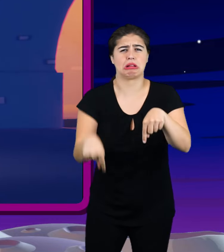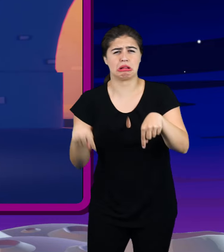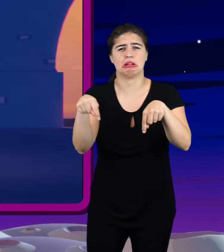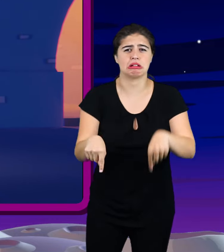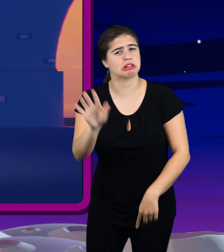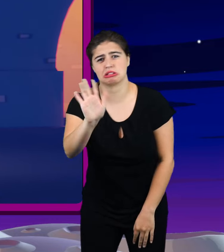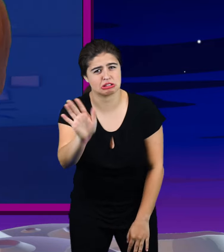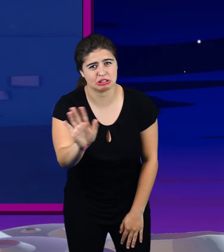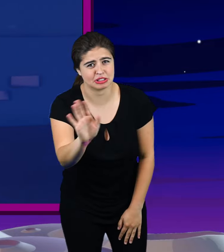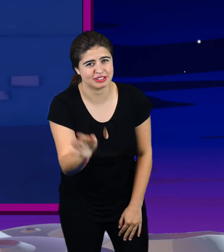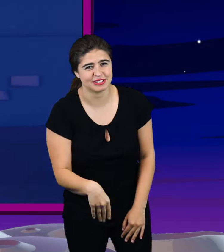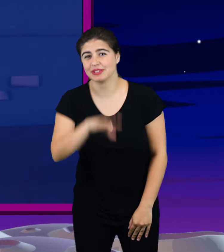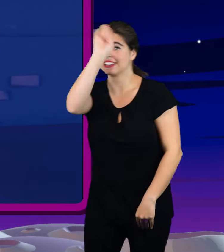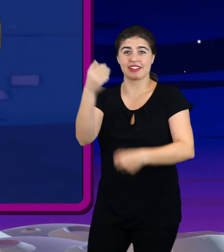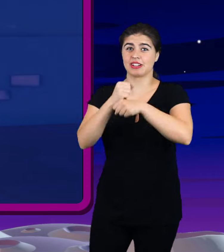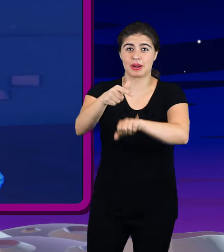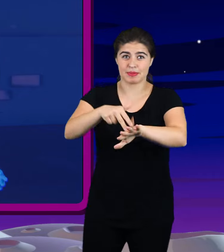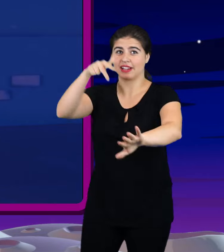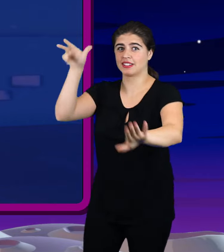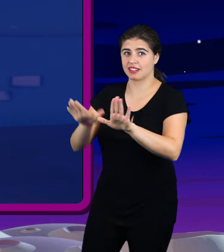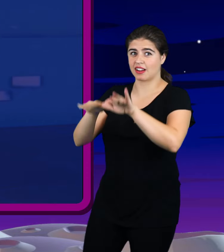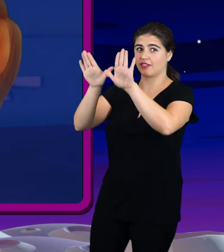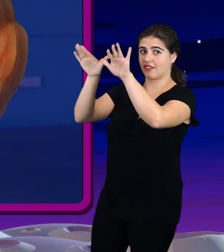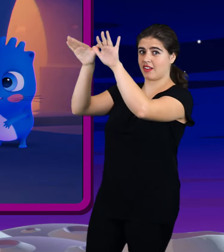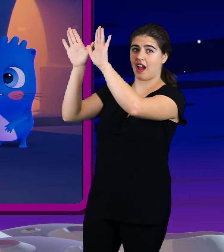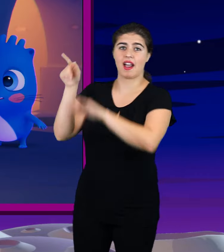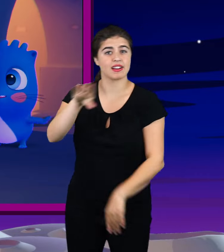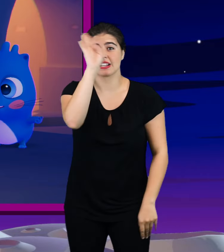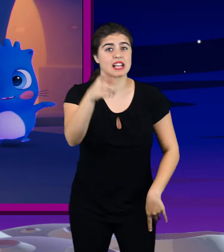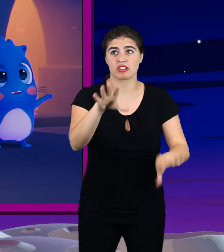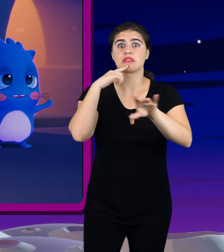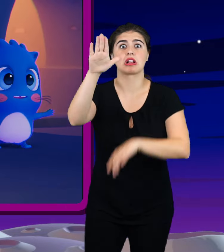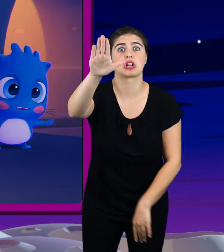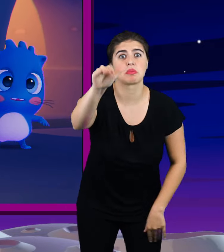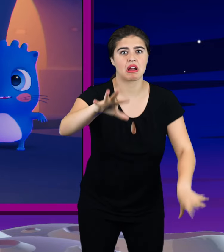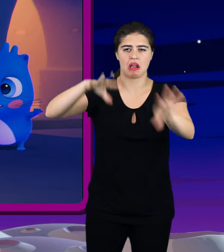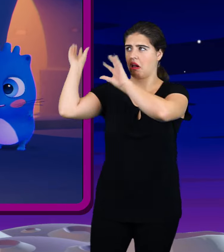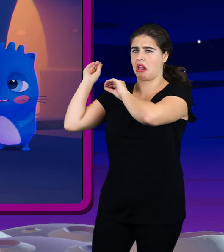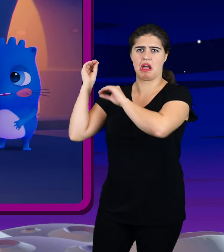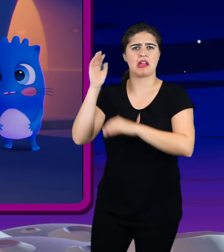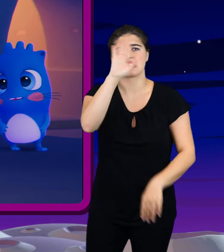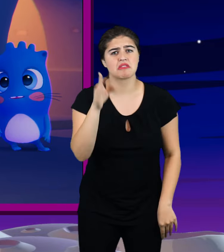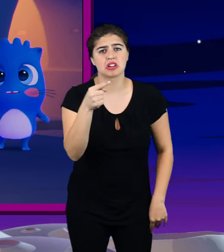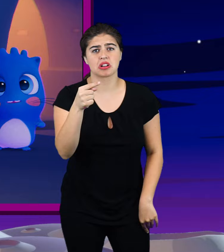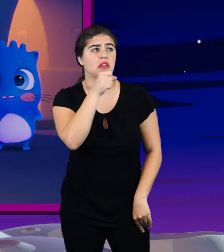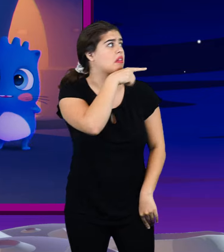desert you Never gonna make you fly Never gonna say goodbye Never gonna tell a